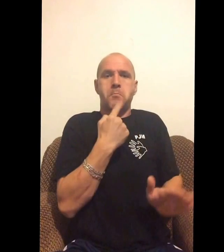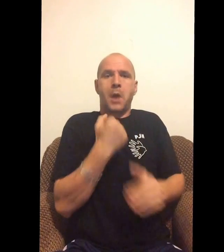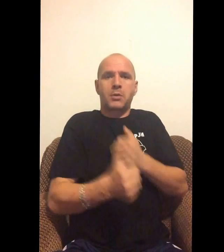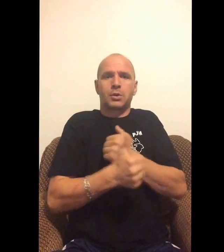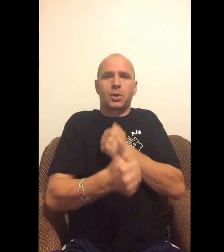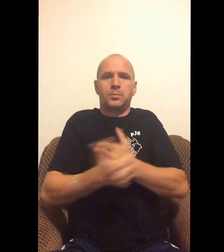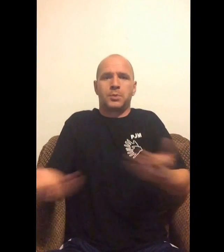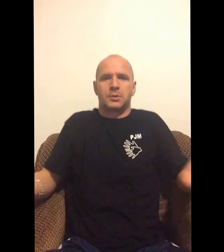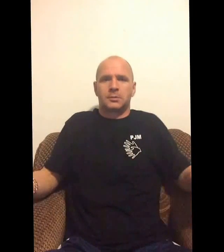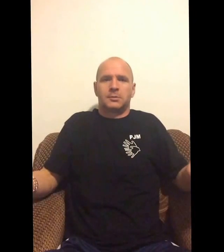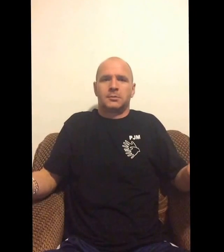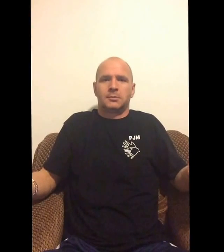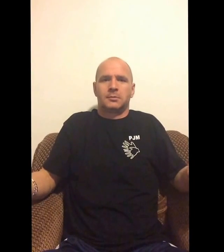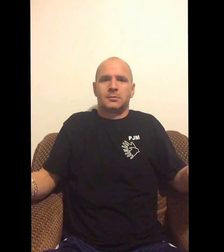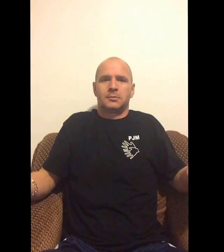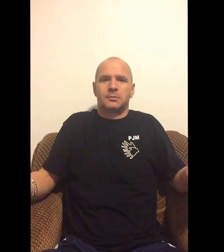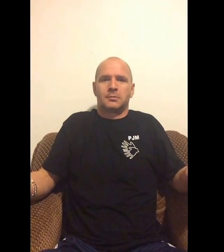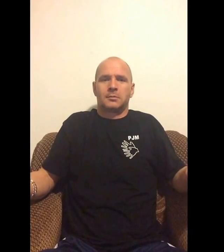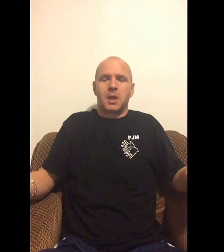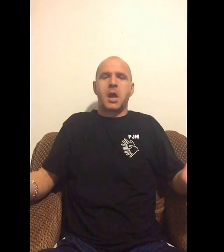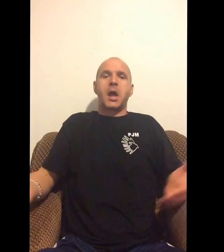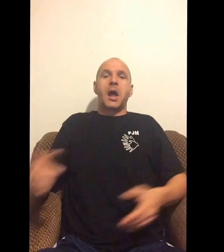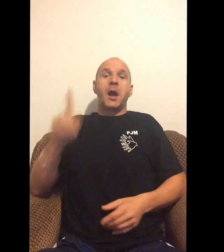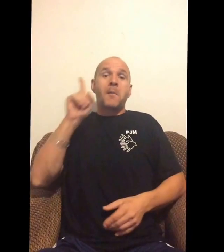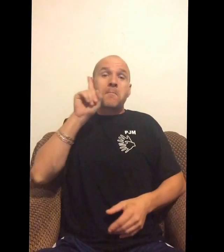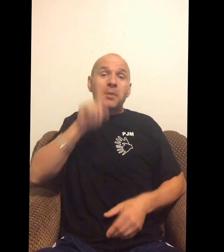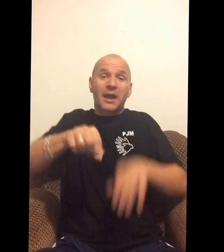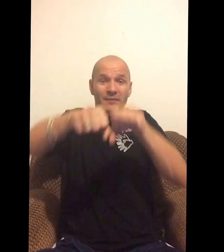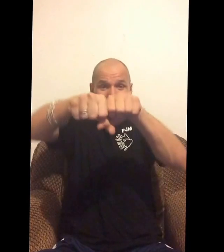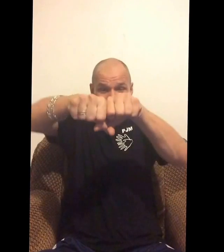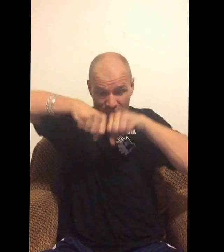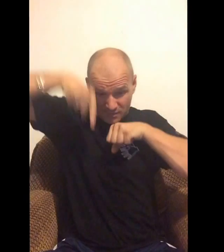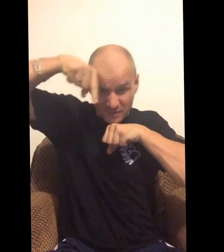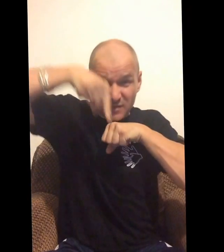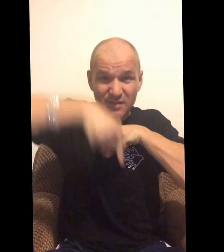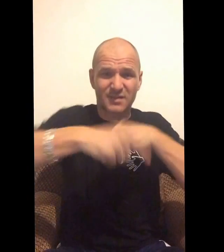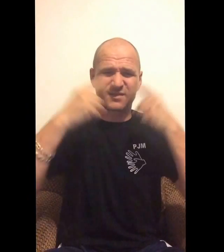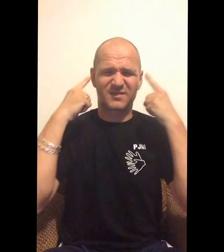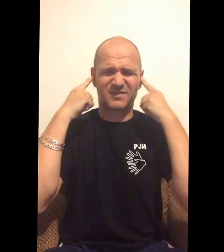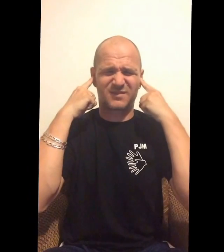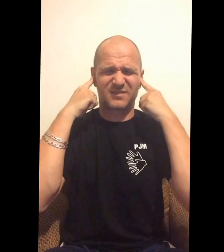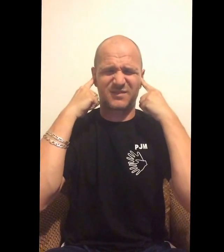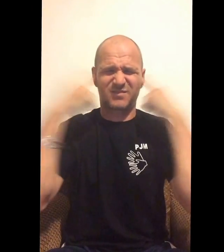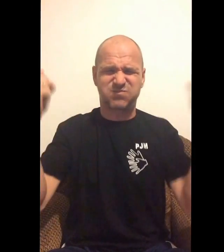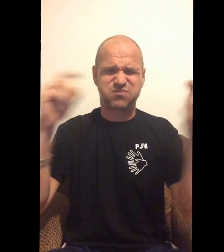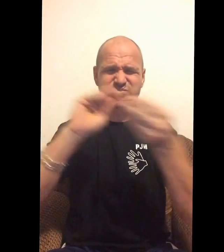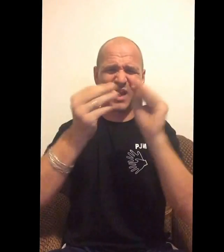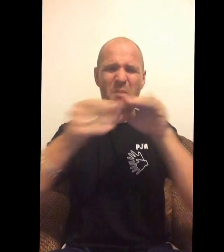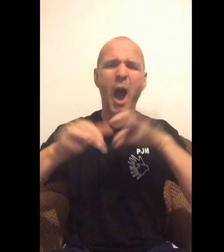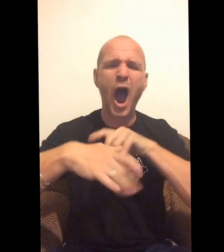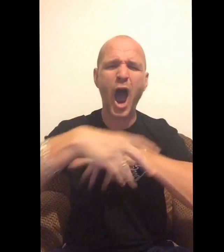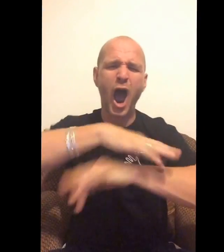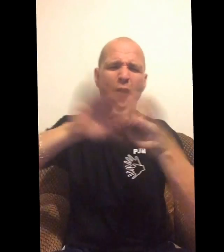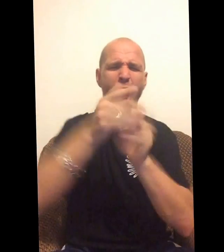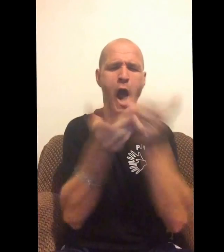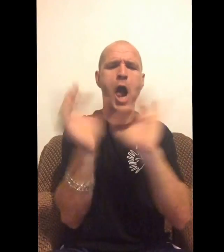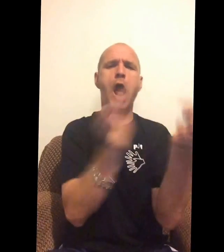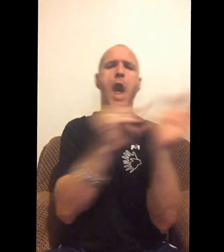And then I'll put it in my shh shhh shh